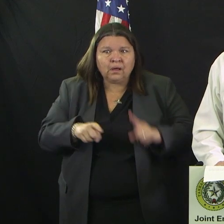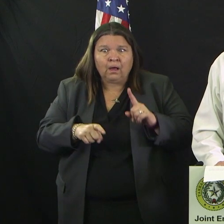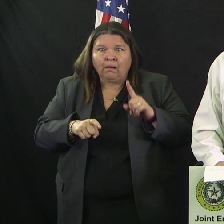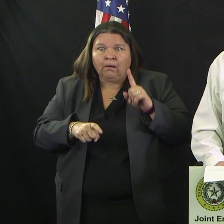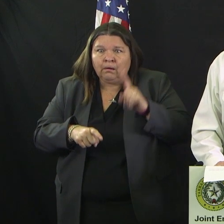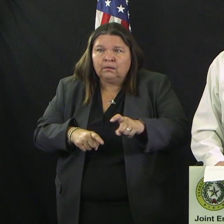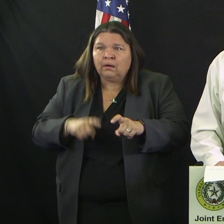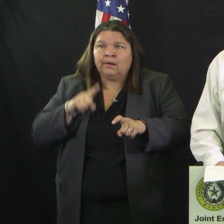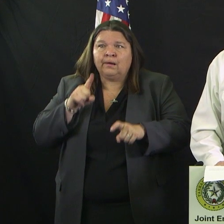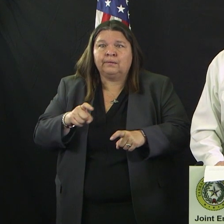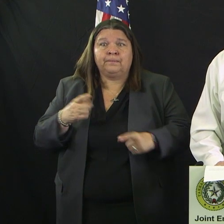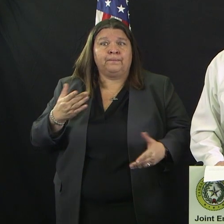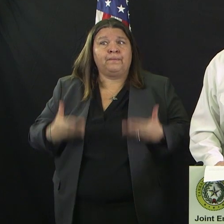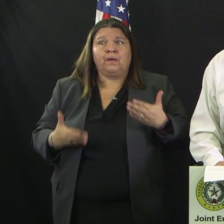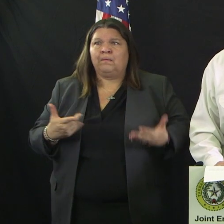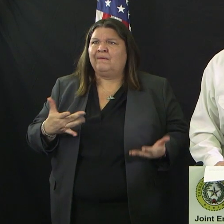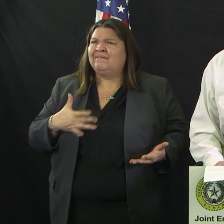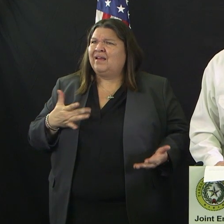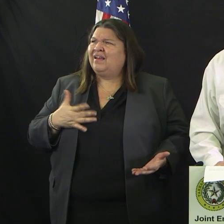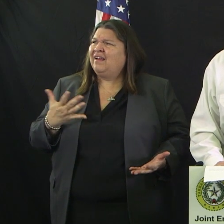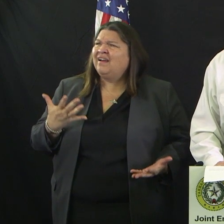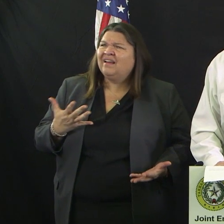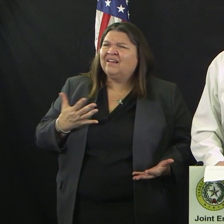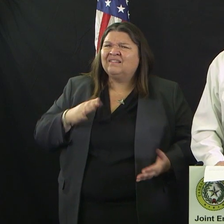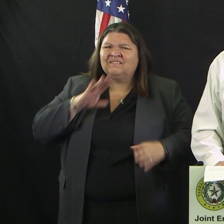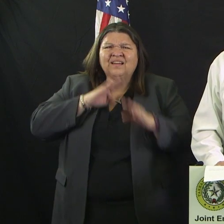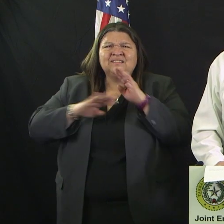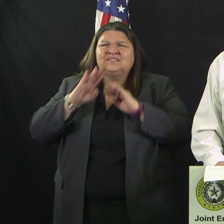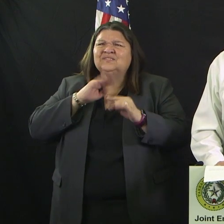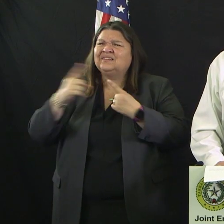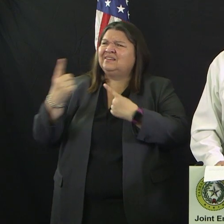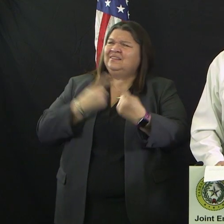frustrating to some that we're asking too many questions.